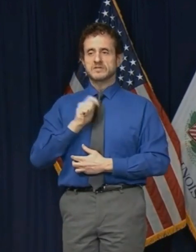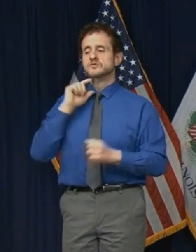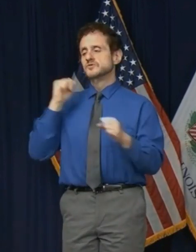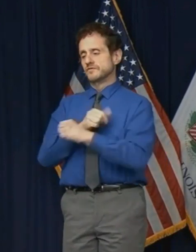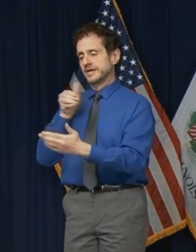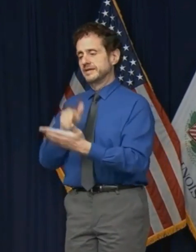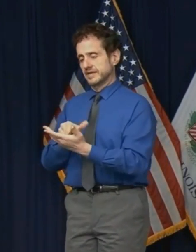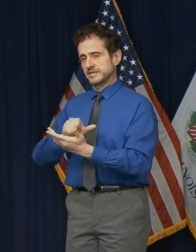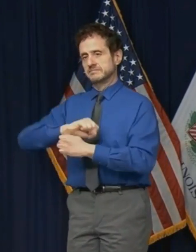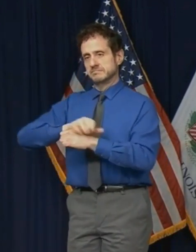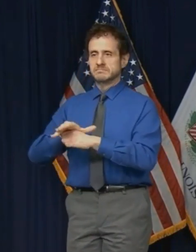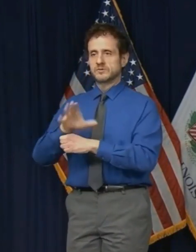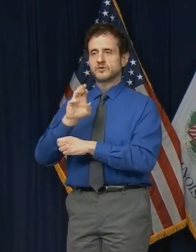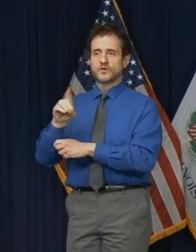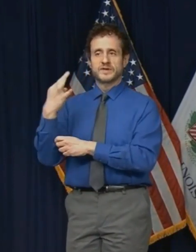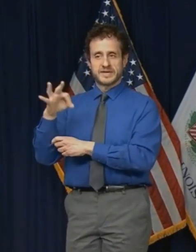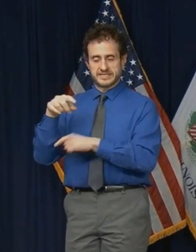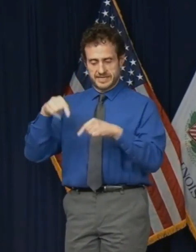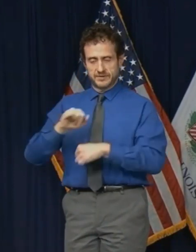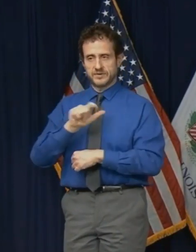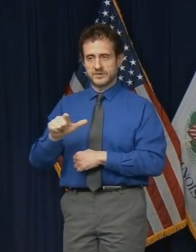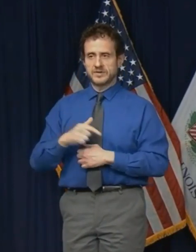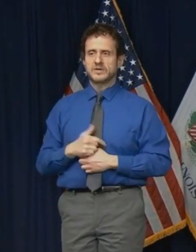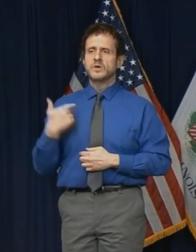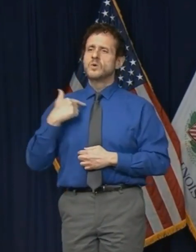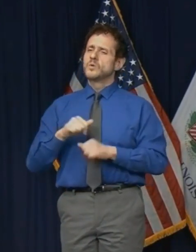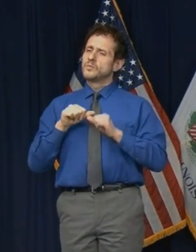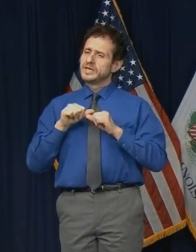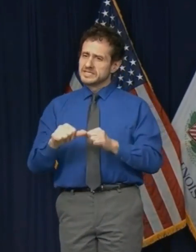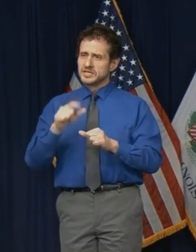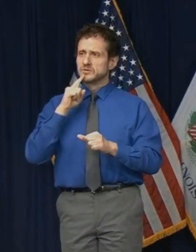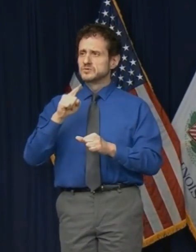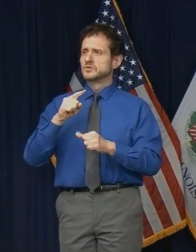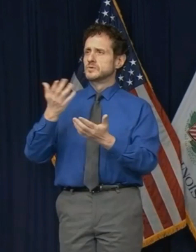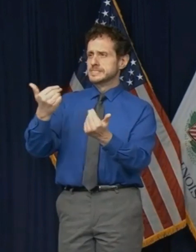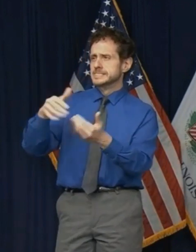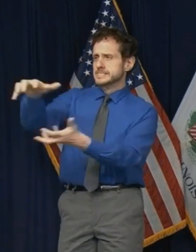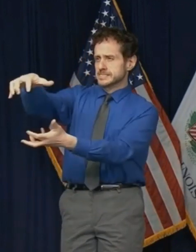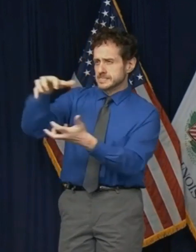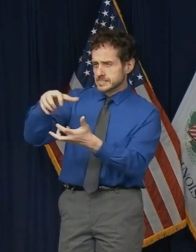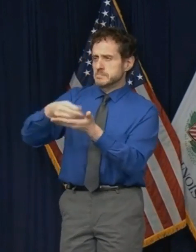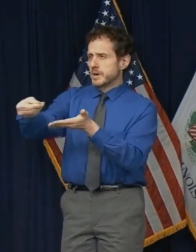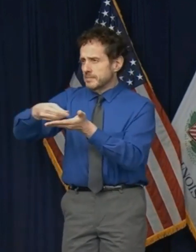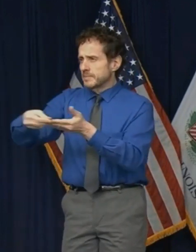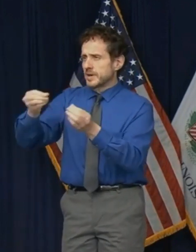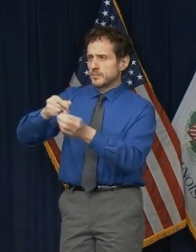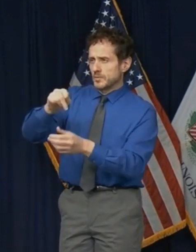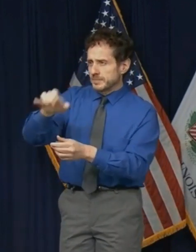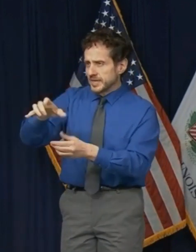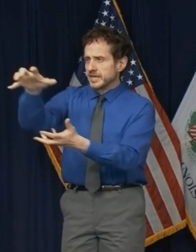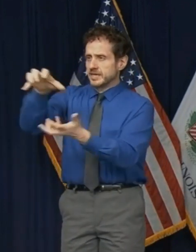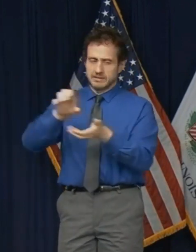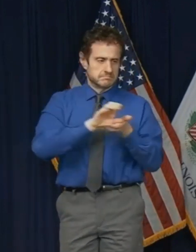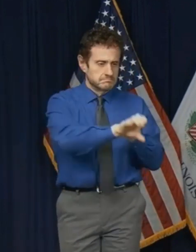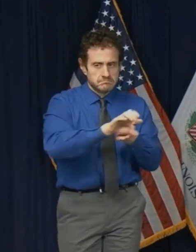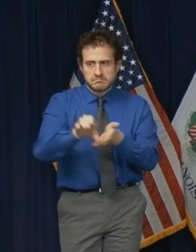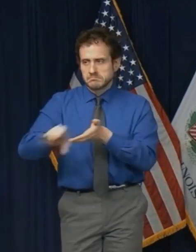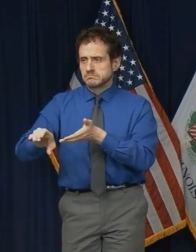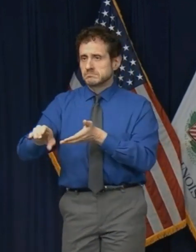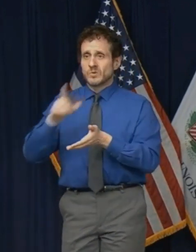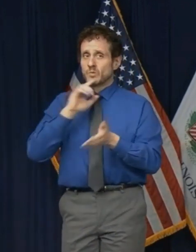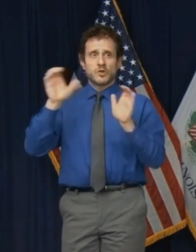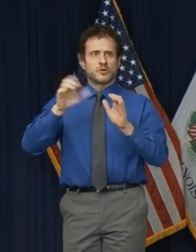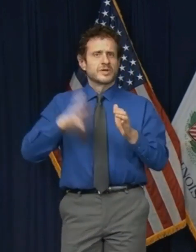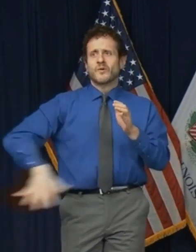in Illinois. We continue to source and ship as much PPE as we can from all over the world,